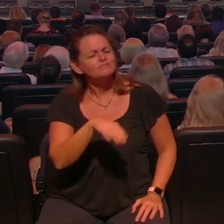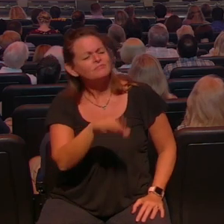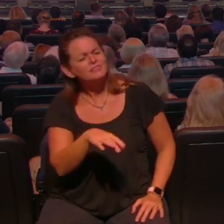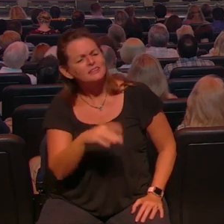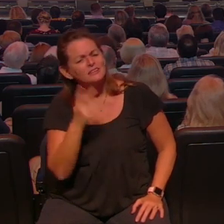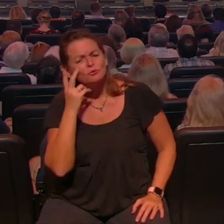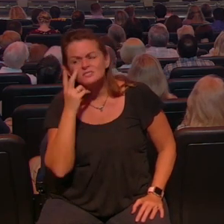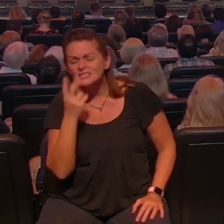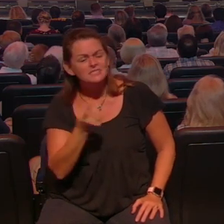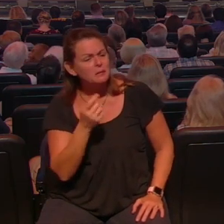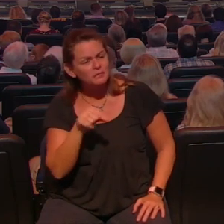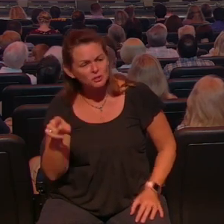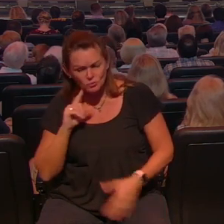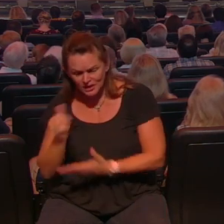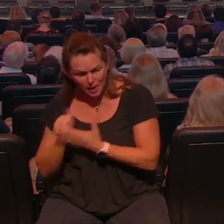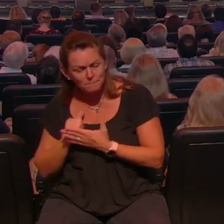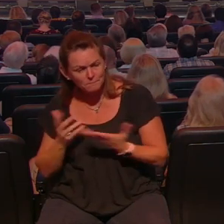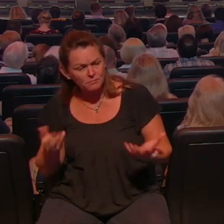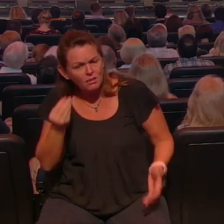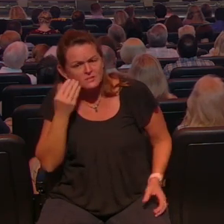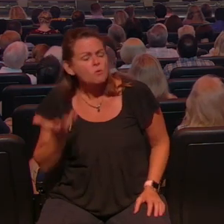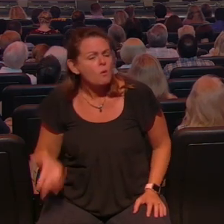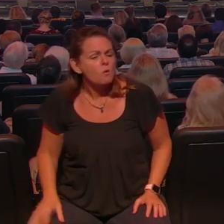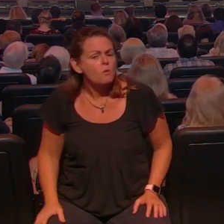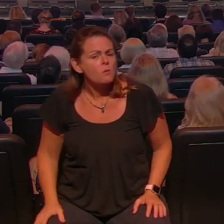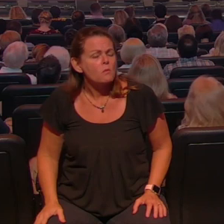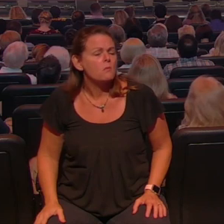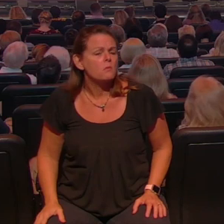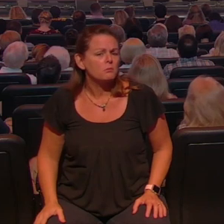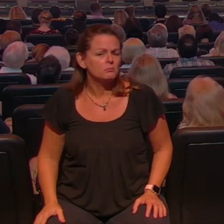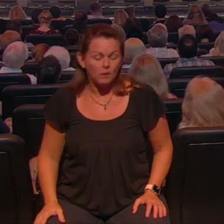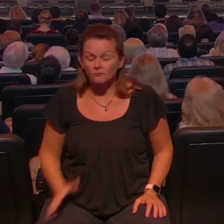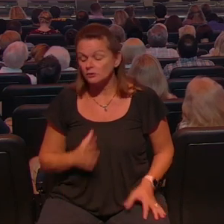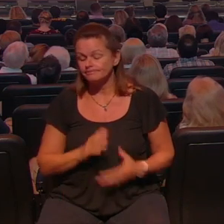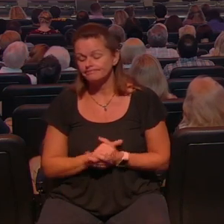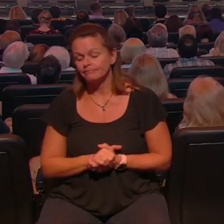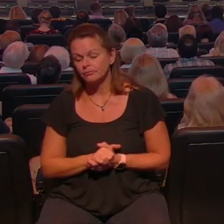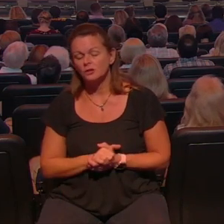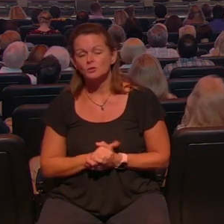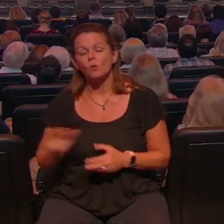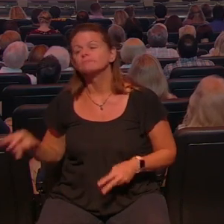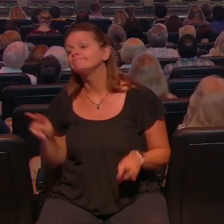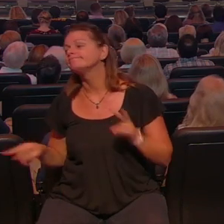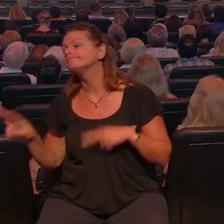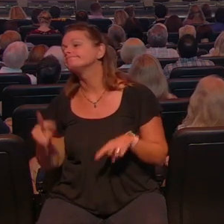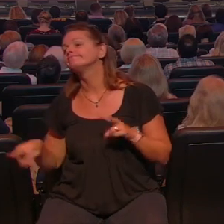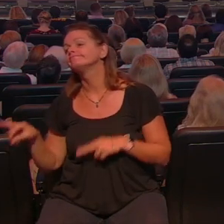that you could help us with you know let us know when you're in the service and I said okay and so I'm in the service I see